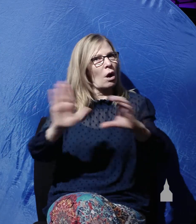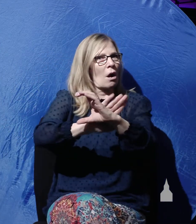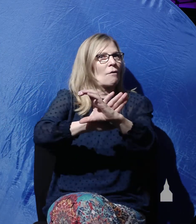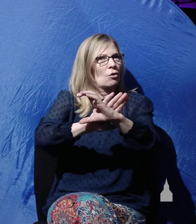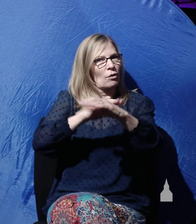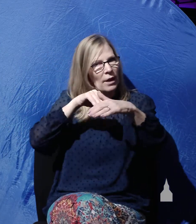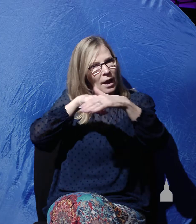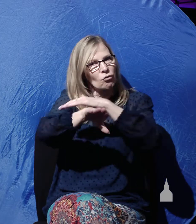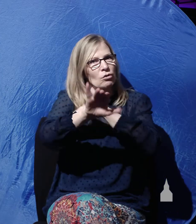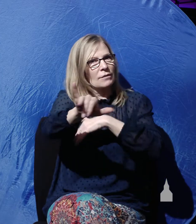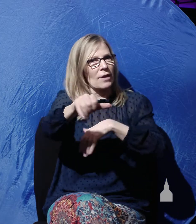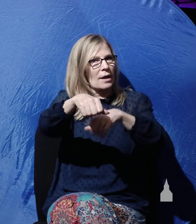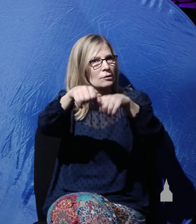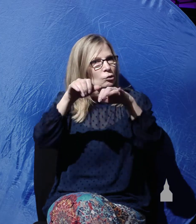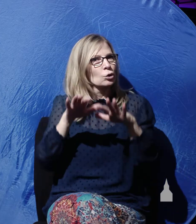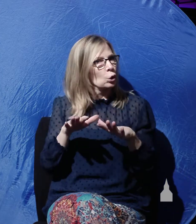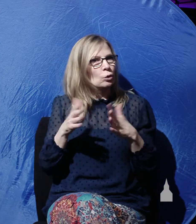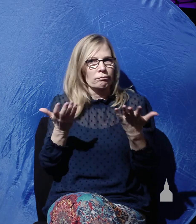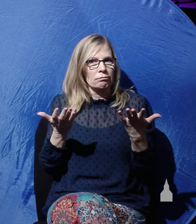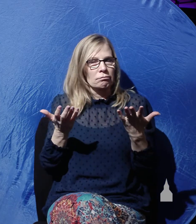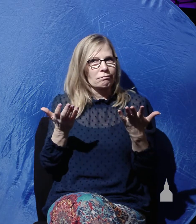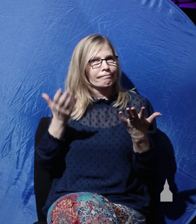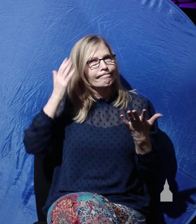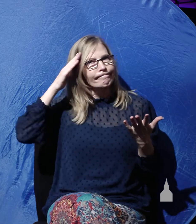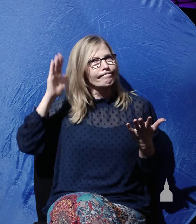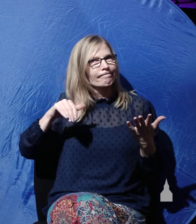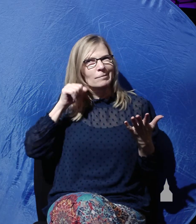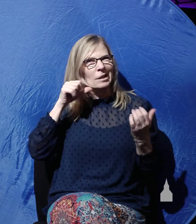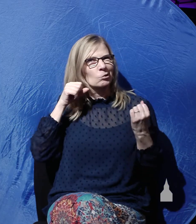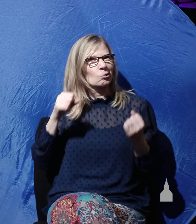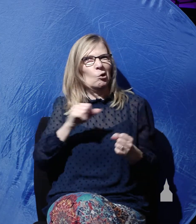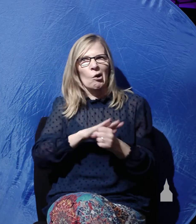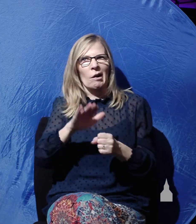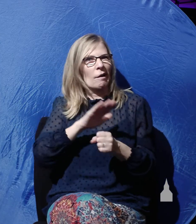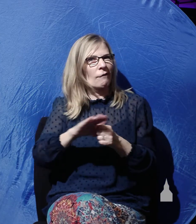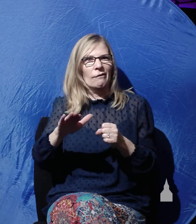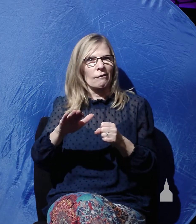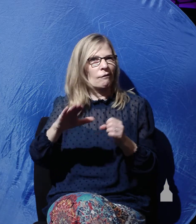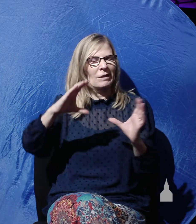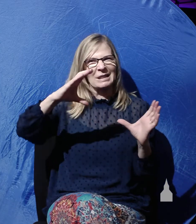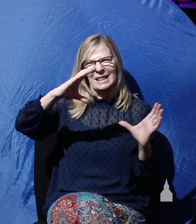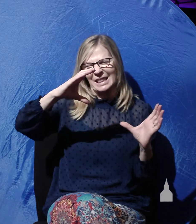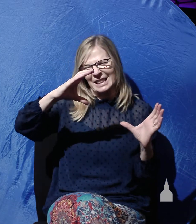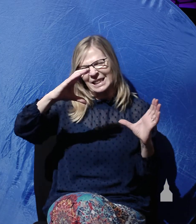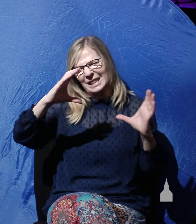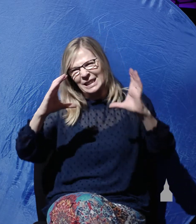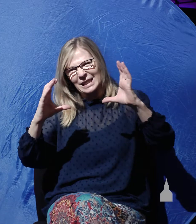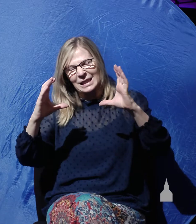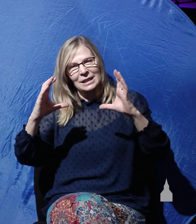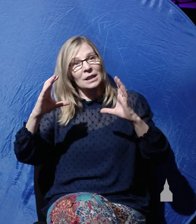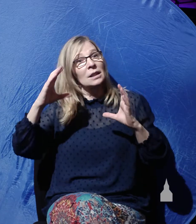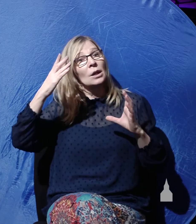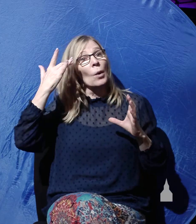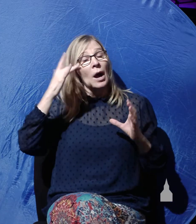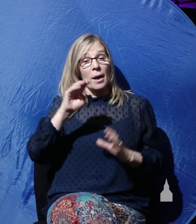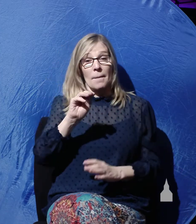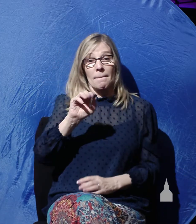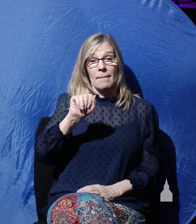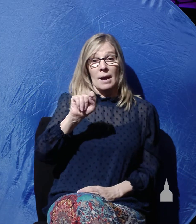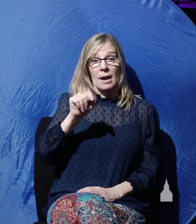of the tomb. And they certainly knew that they were not strong enough to remove the stone. You see, according to Matthew's gospel, and even says